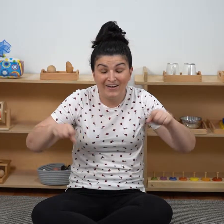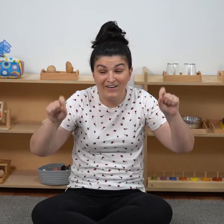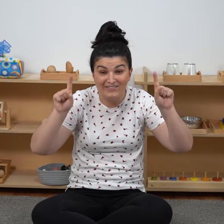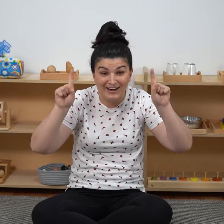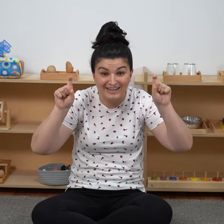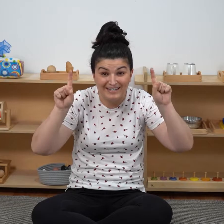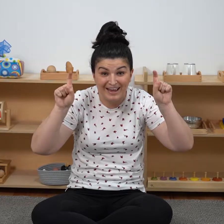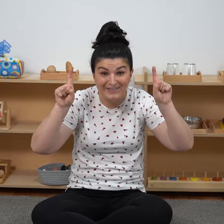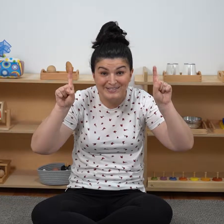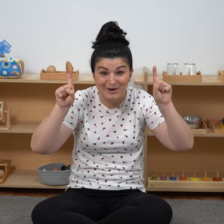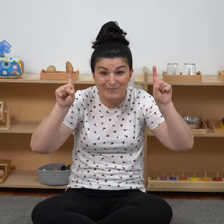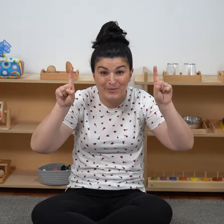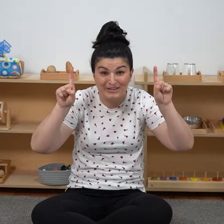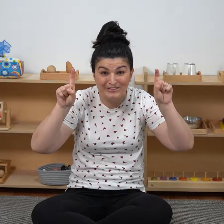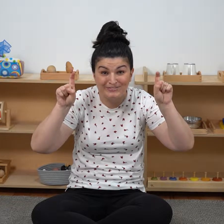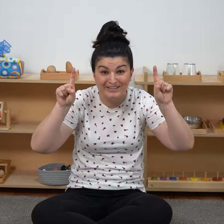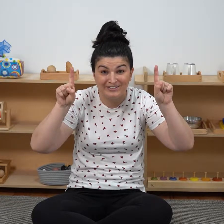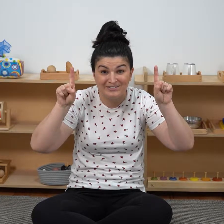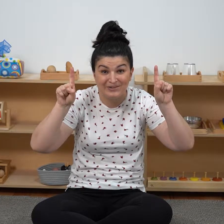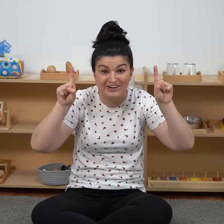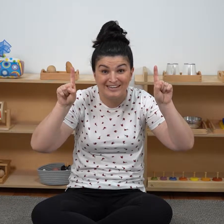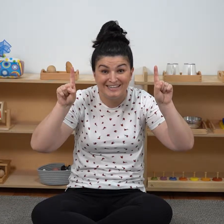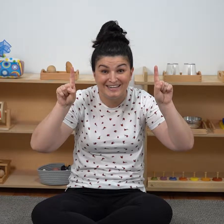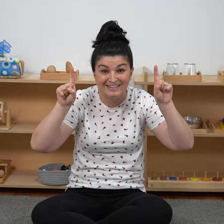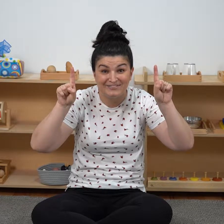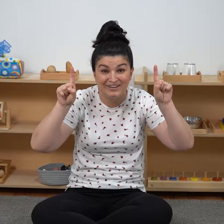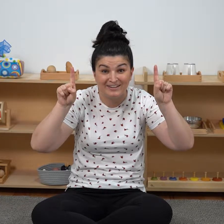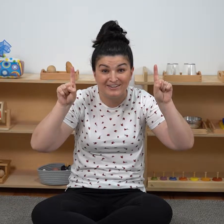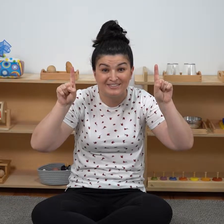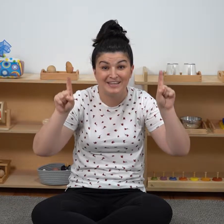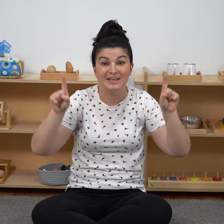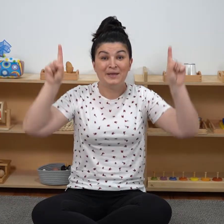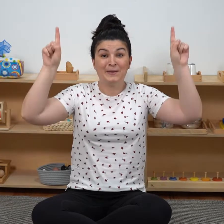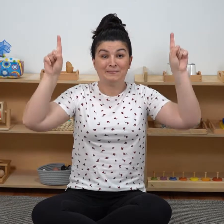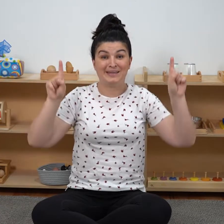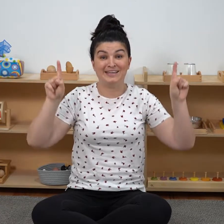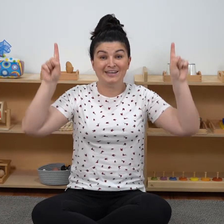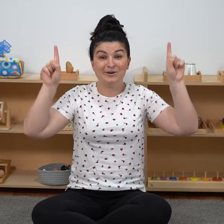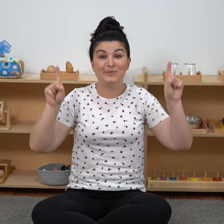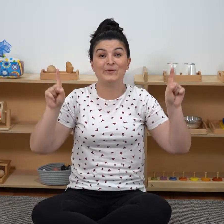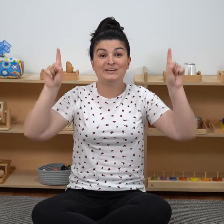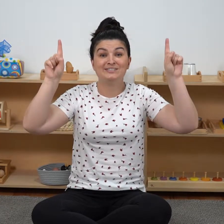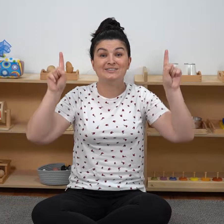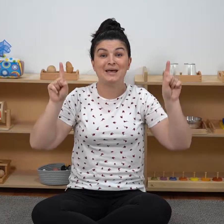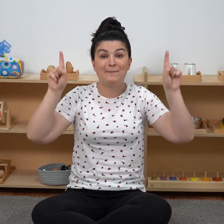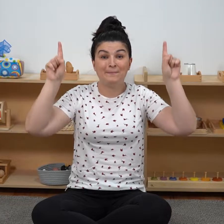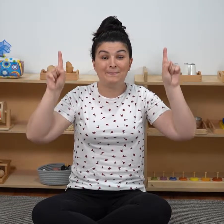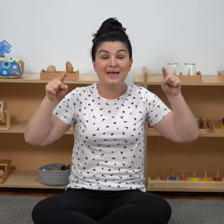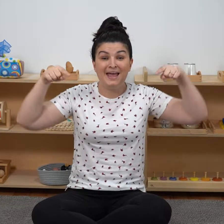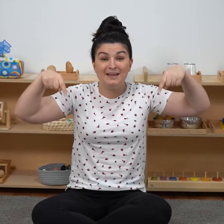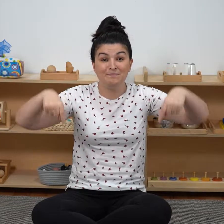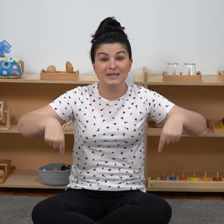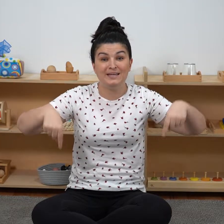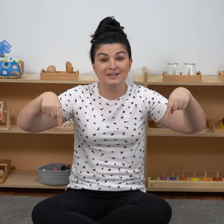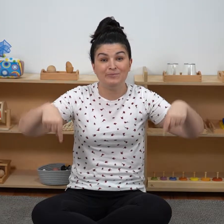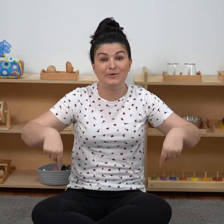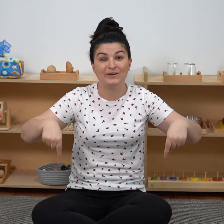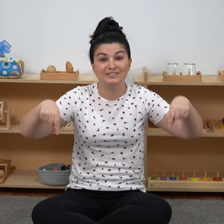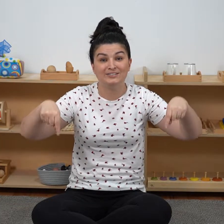Now it's our pointer fingers or index fingers. Peter pointers up and Peter pointers